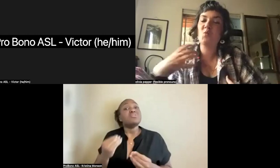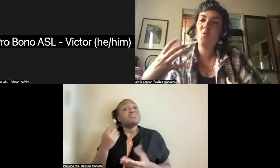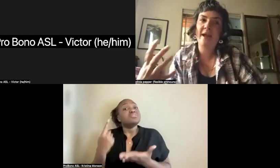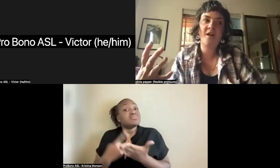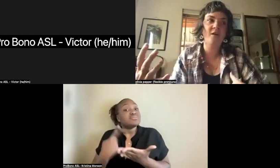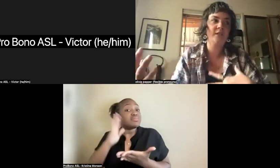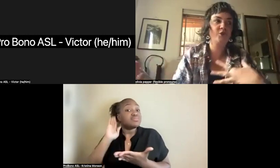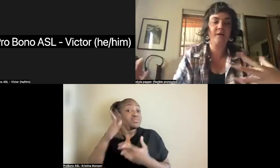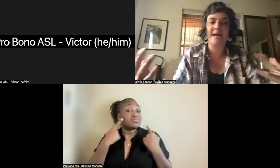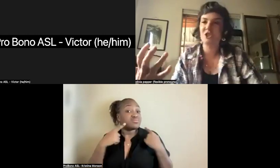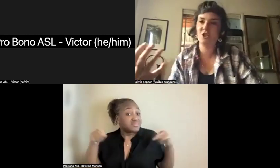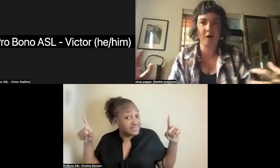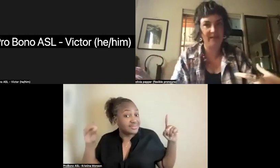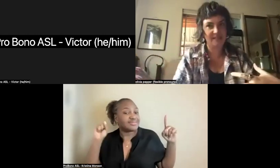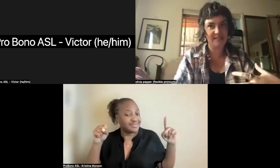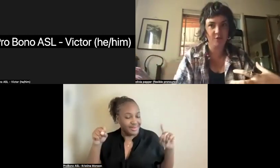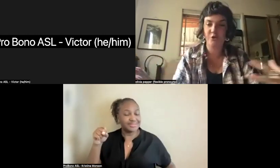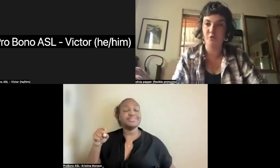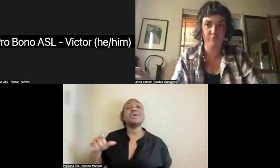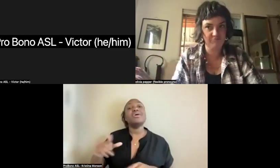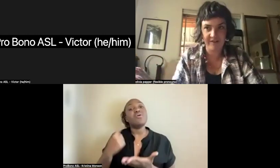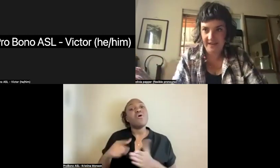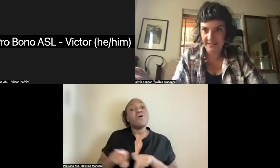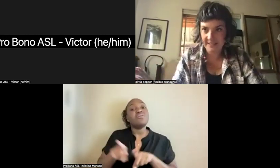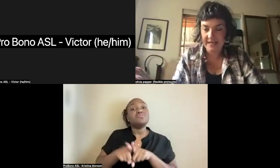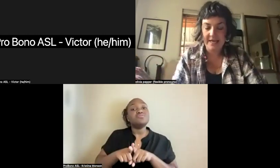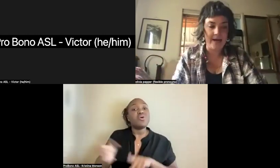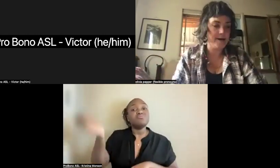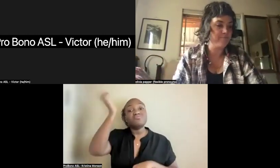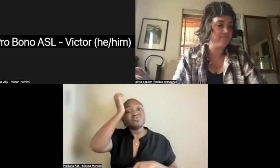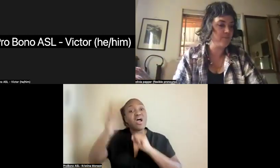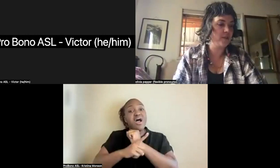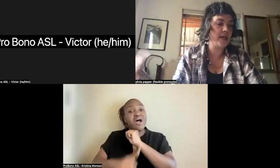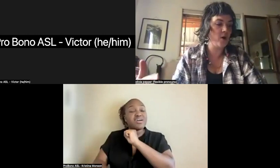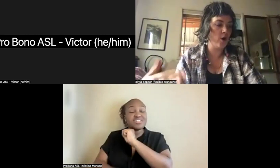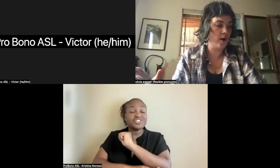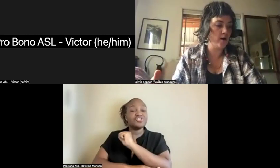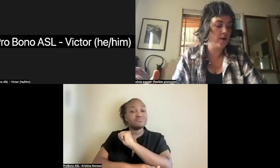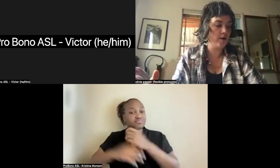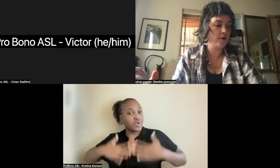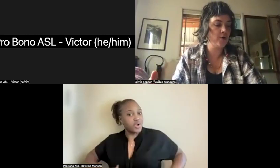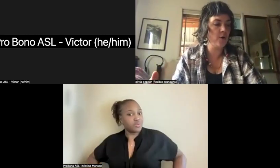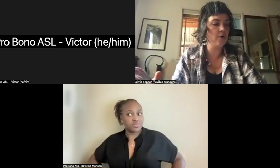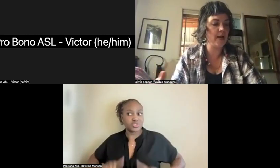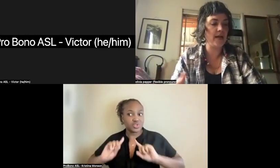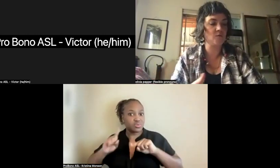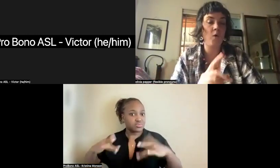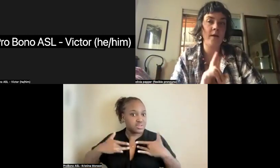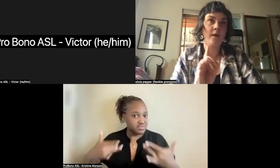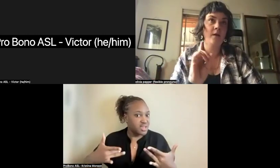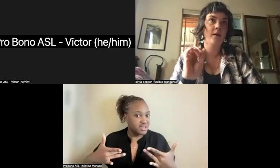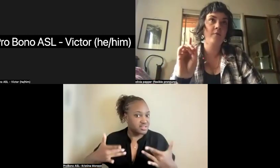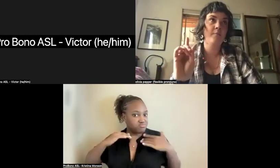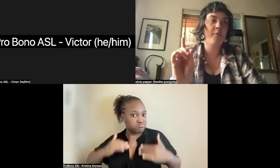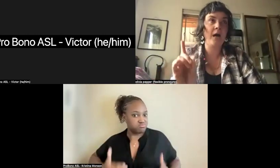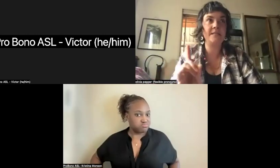would also wear trash garments to events. They are known as one